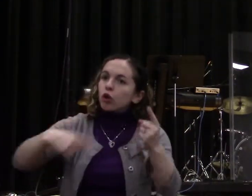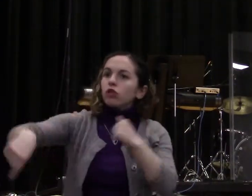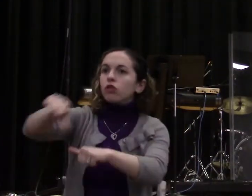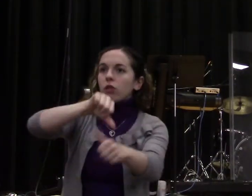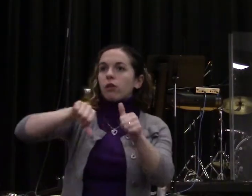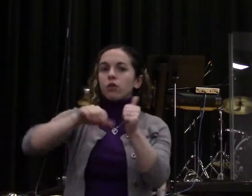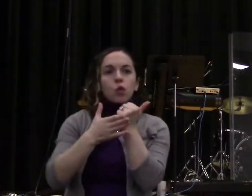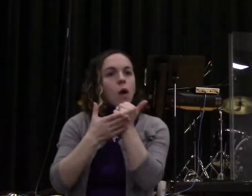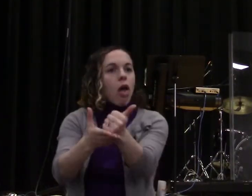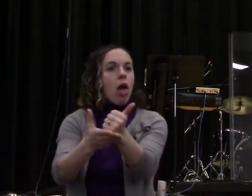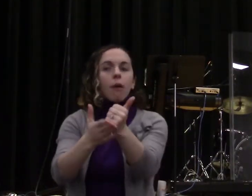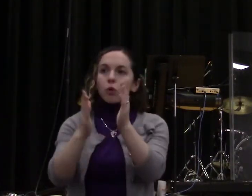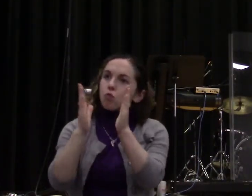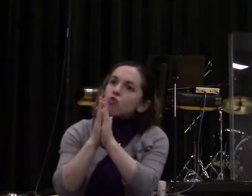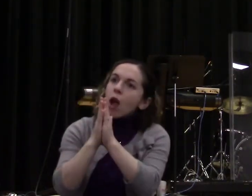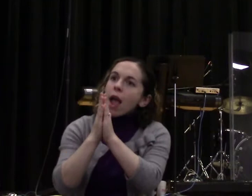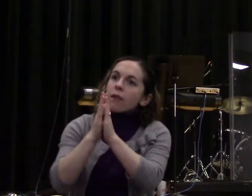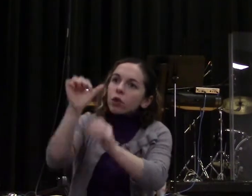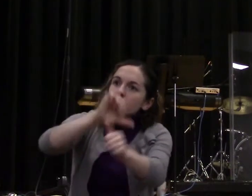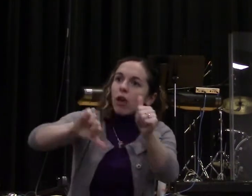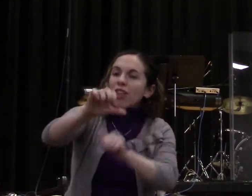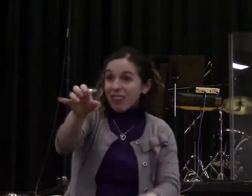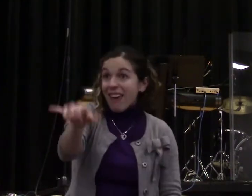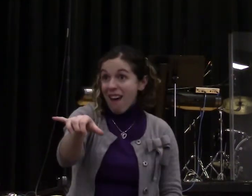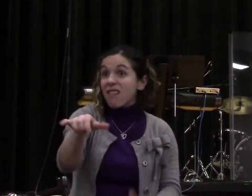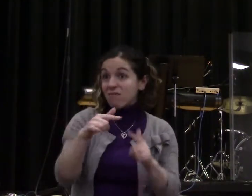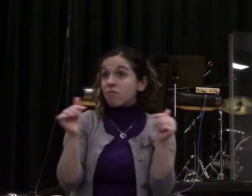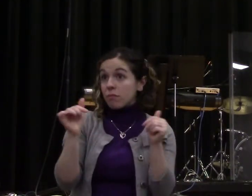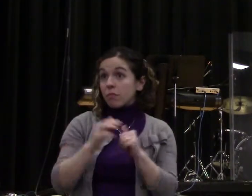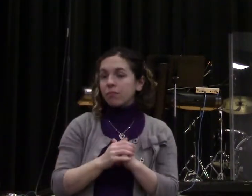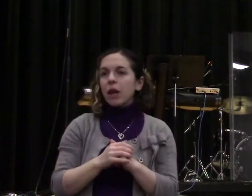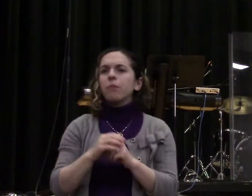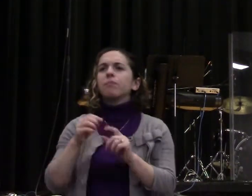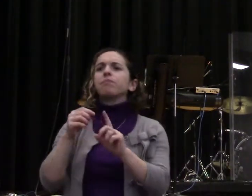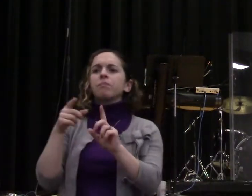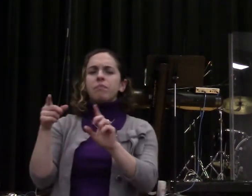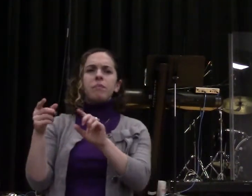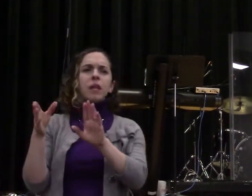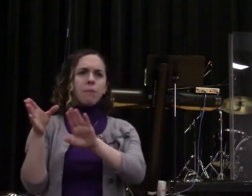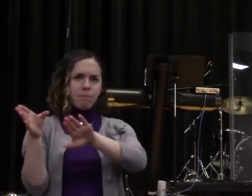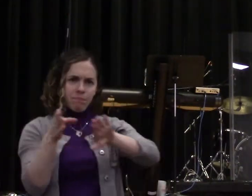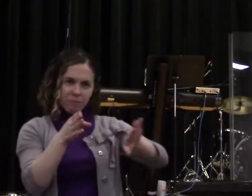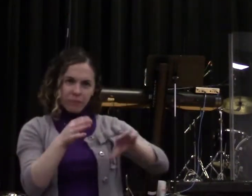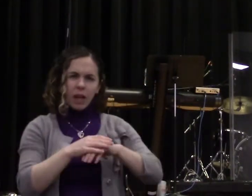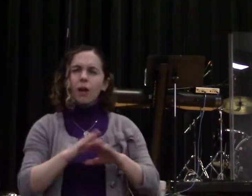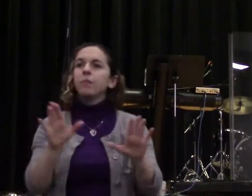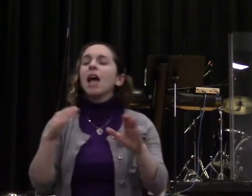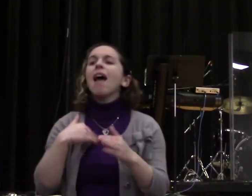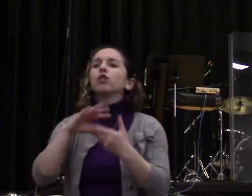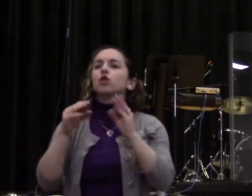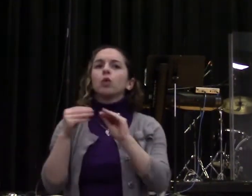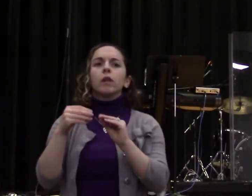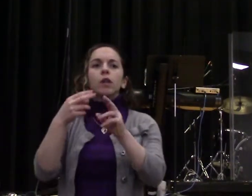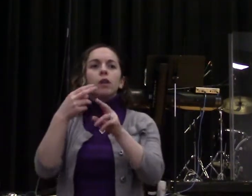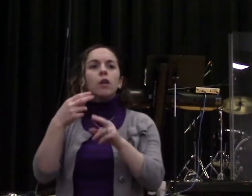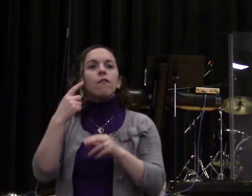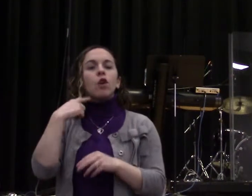I want us to go back to Adam. Everything was going great in Adam's life. God was giving Adam's commands and he was